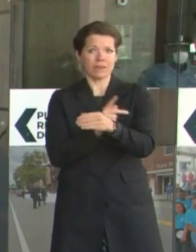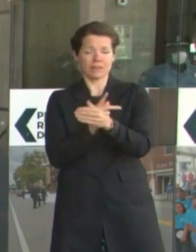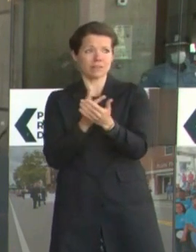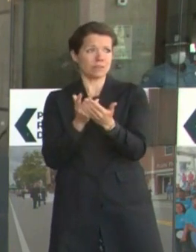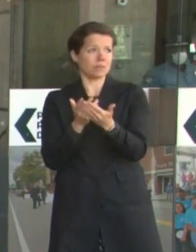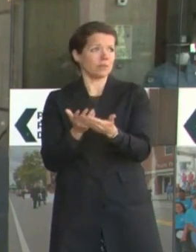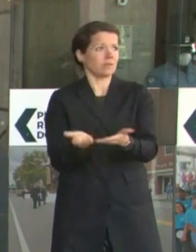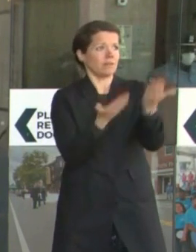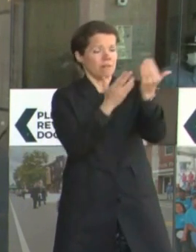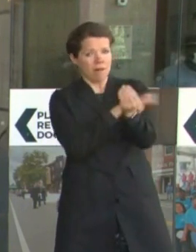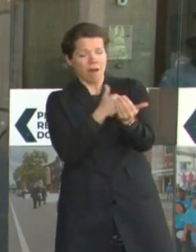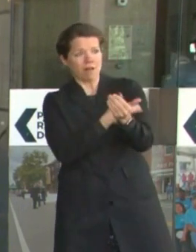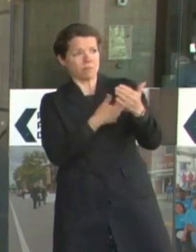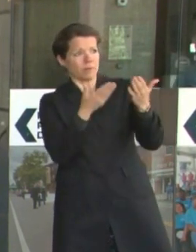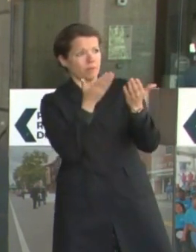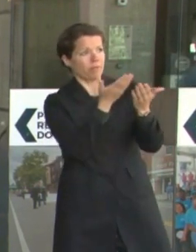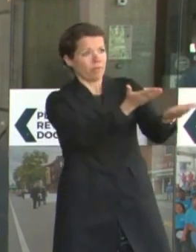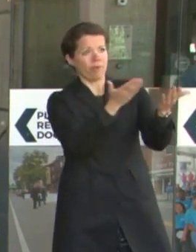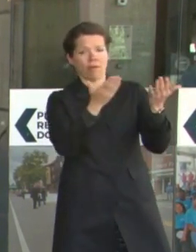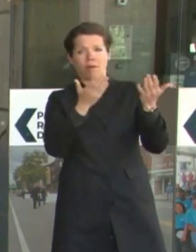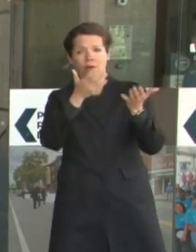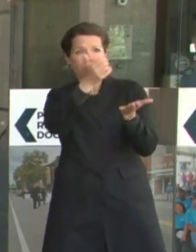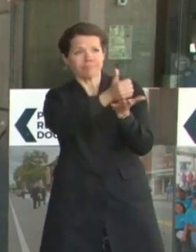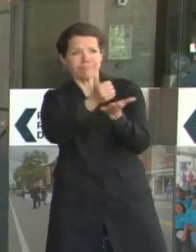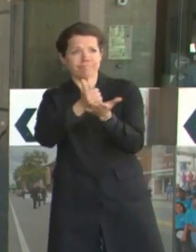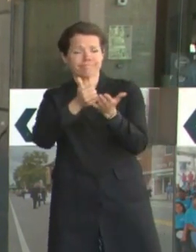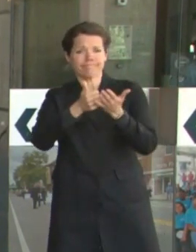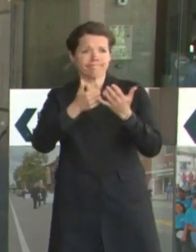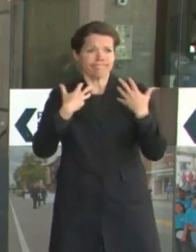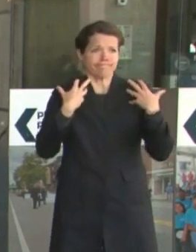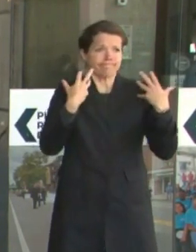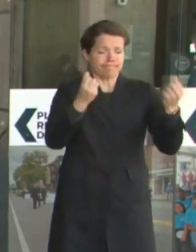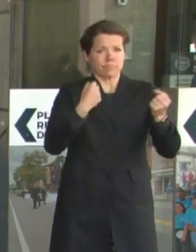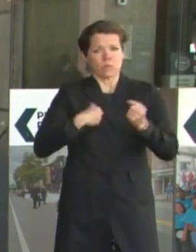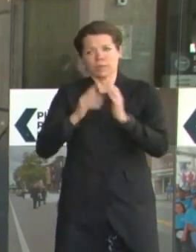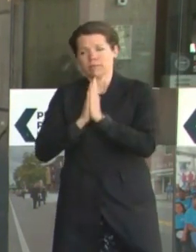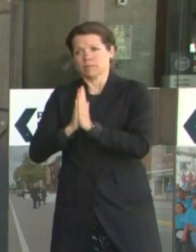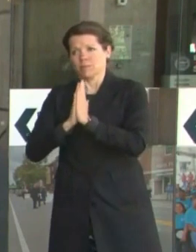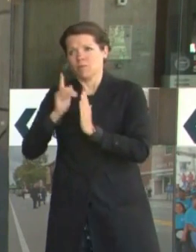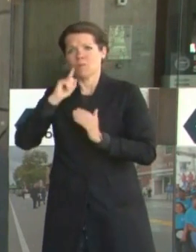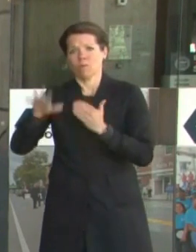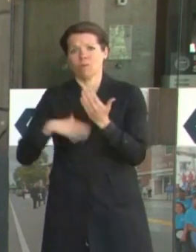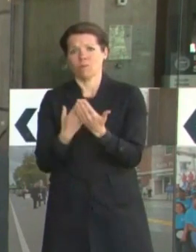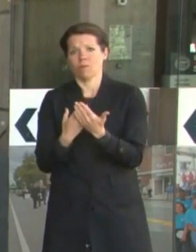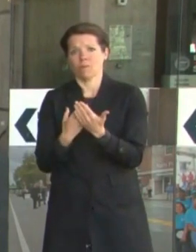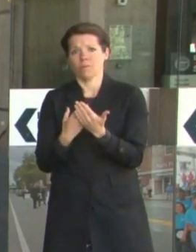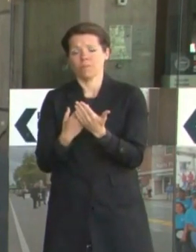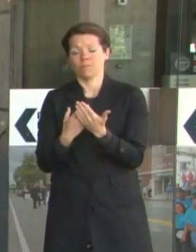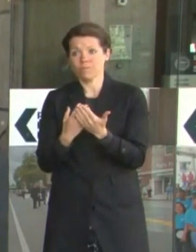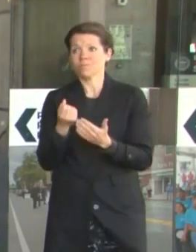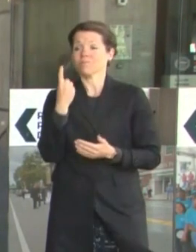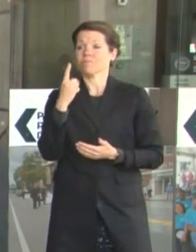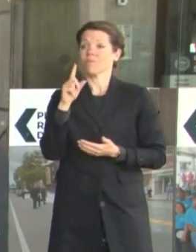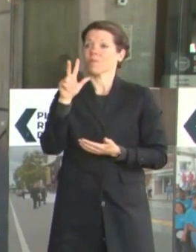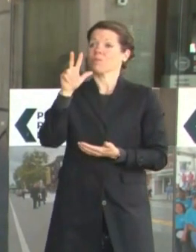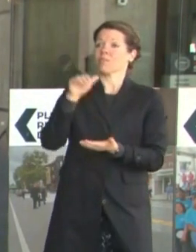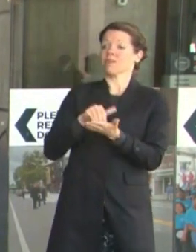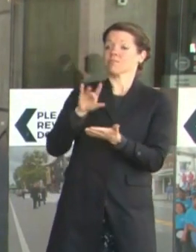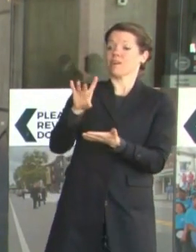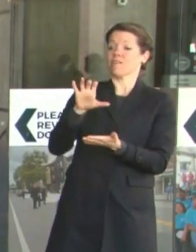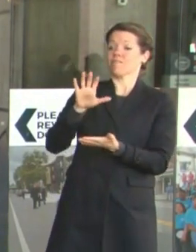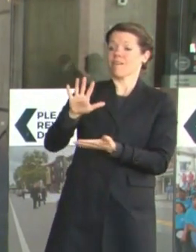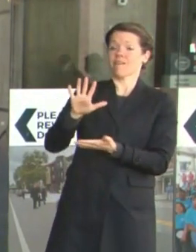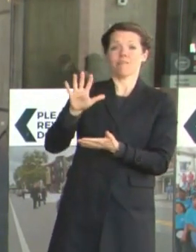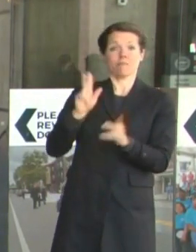WE'RE PRAYING FOR YOU AS WELL, OR OTHER REHABILITATIONS AROUND THE COMMONWEALTH. WE ALSO NOW HAVE CONFIRMED 3,805 RECOVERIES.